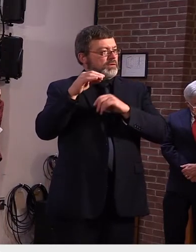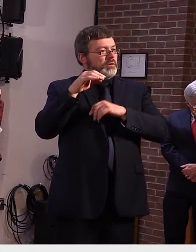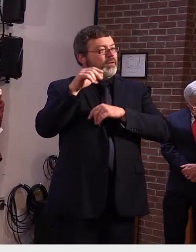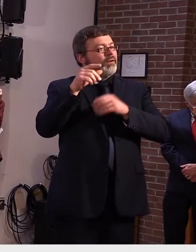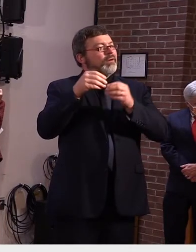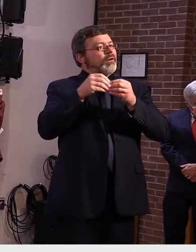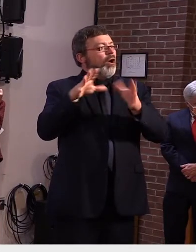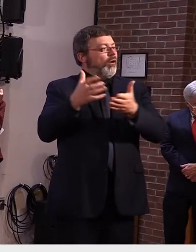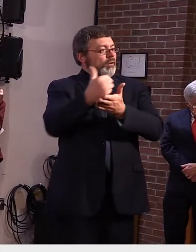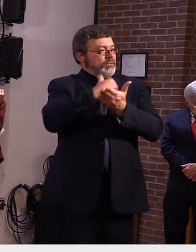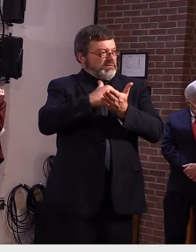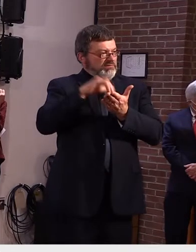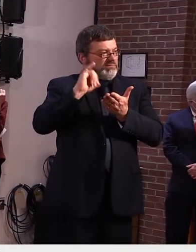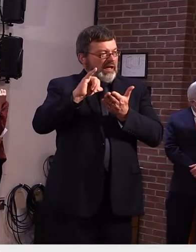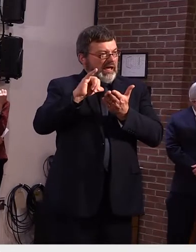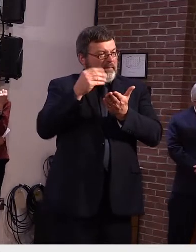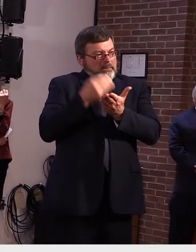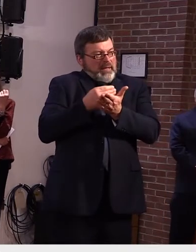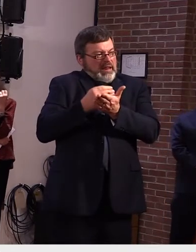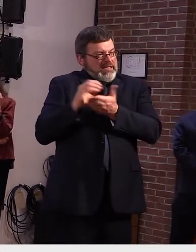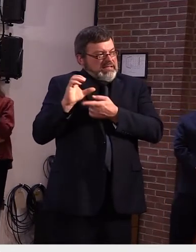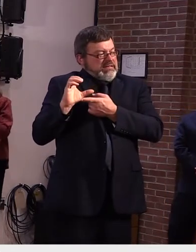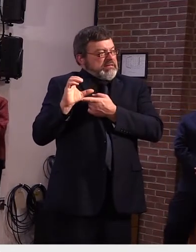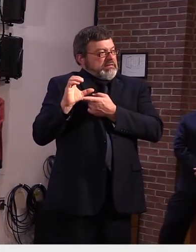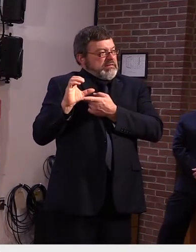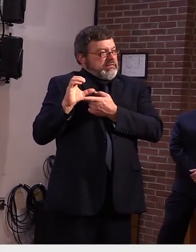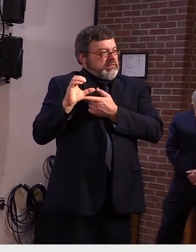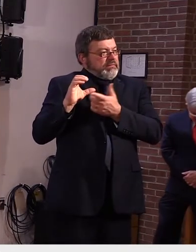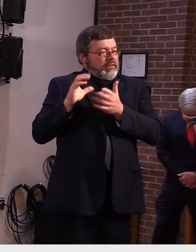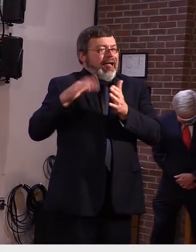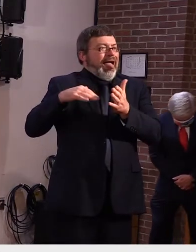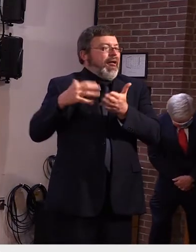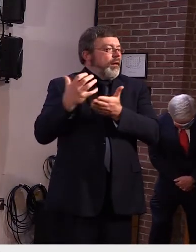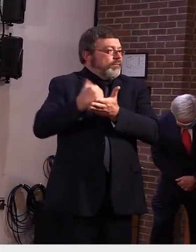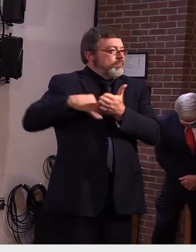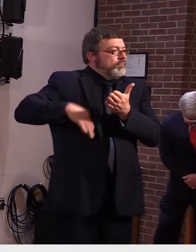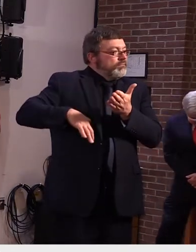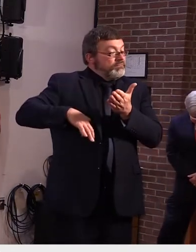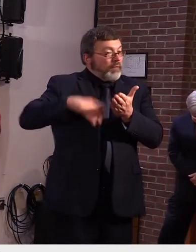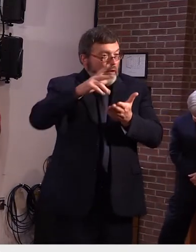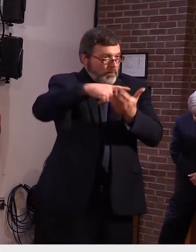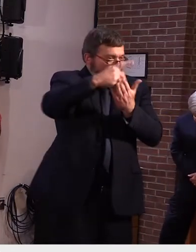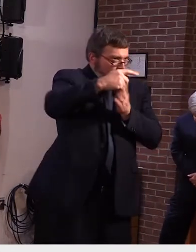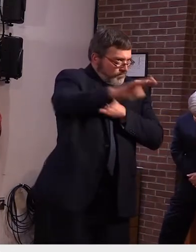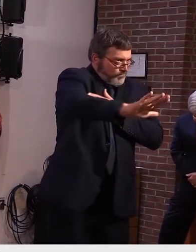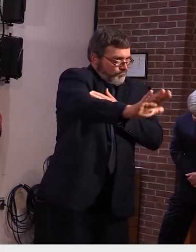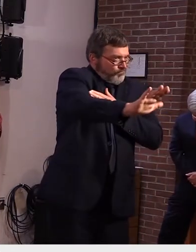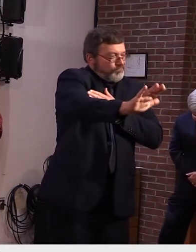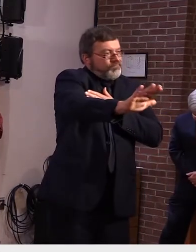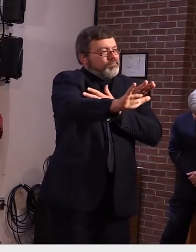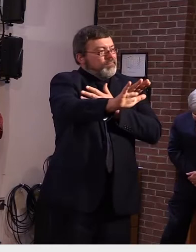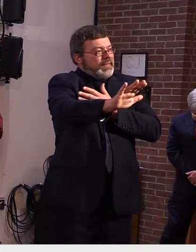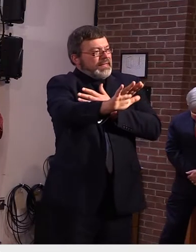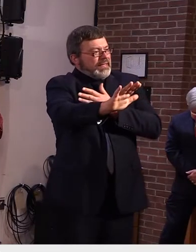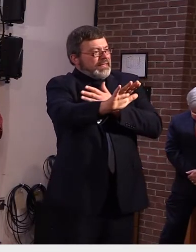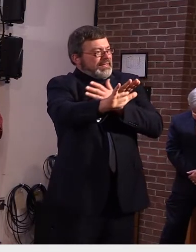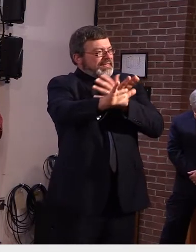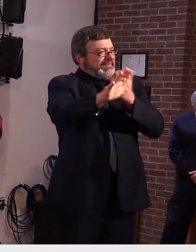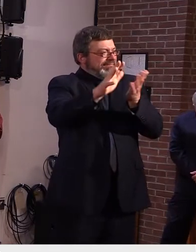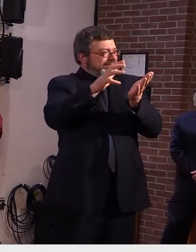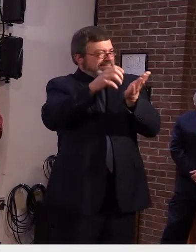funds um the four weeks of that program so the 400 or some variation thereof